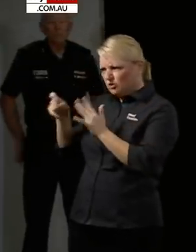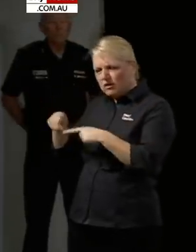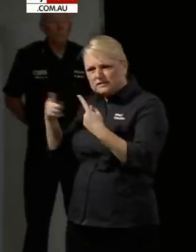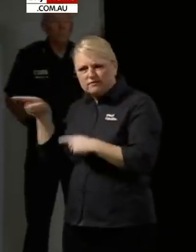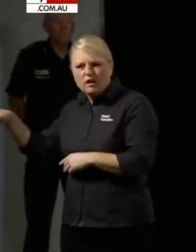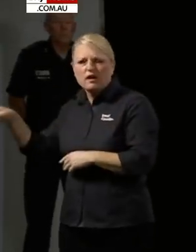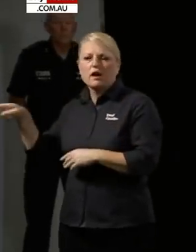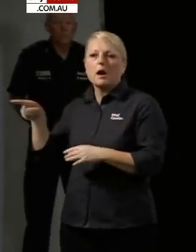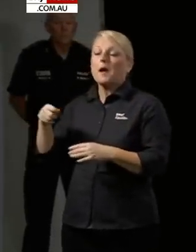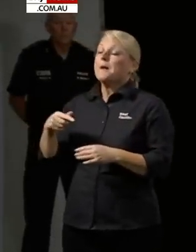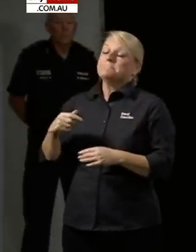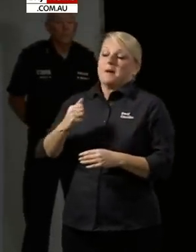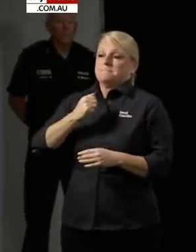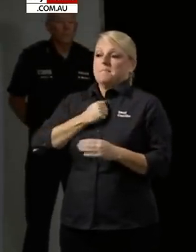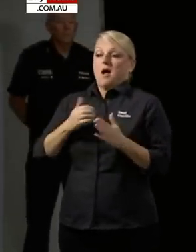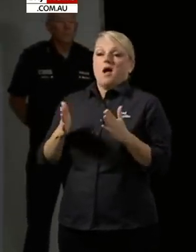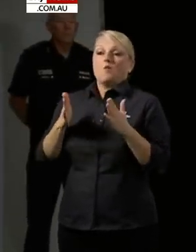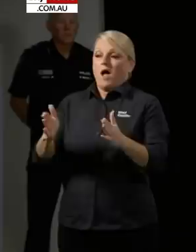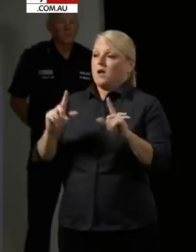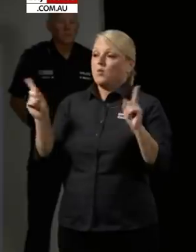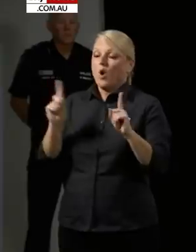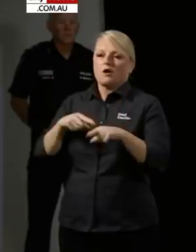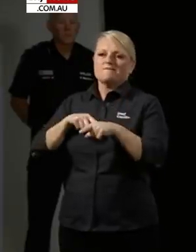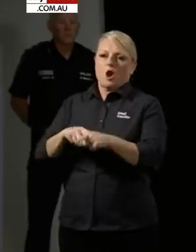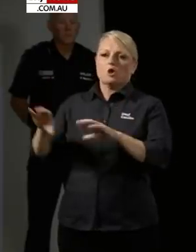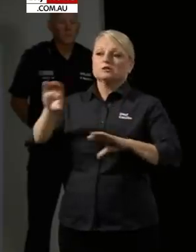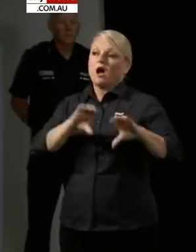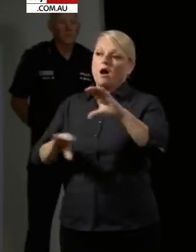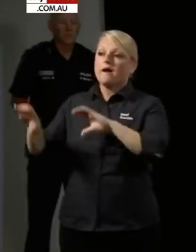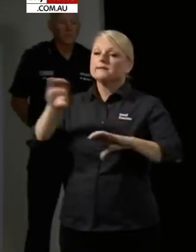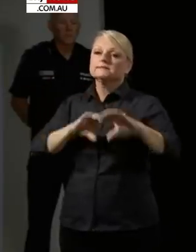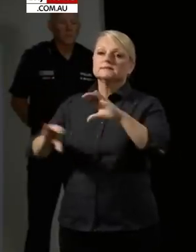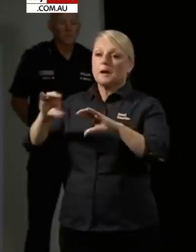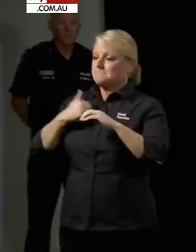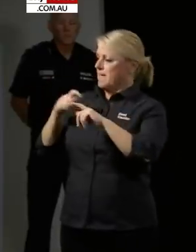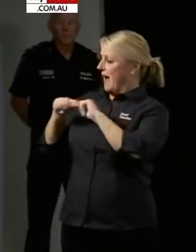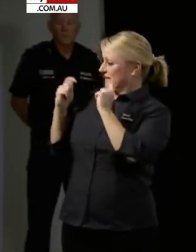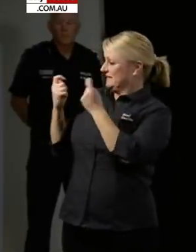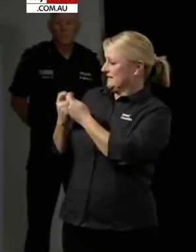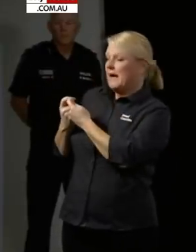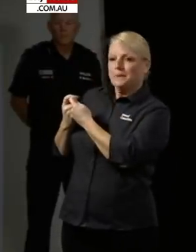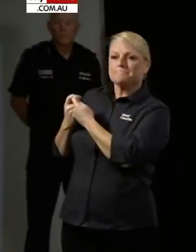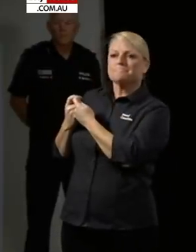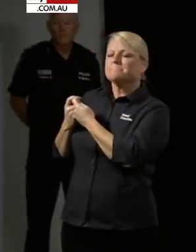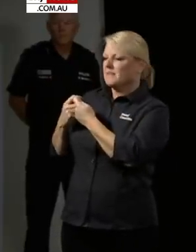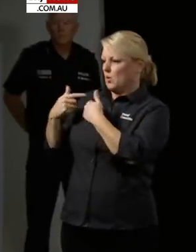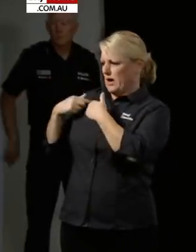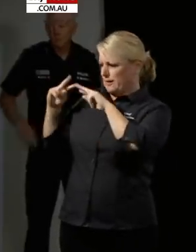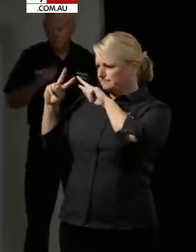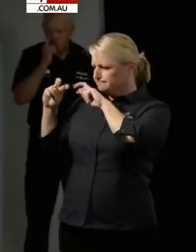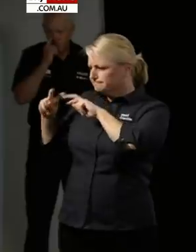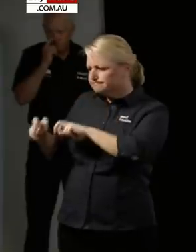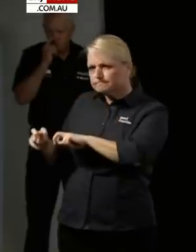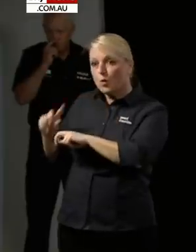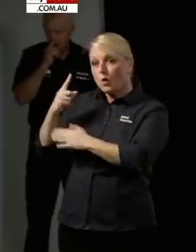but I am using the science and I'm also using the information that my team already has got from this but our experience